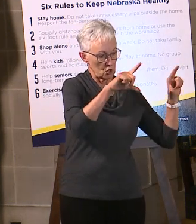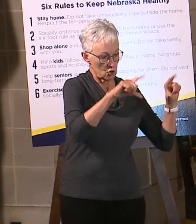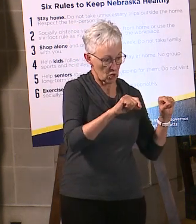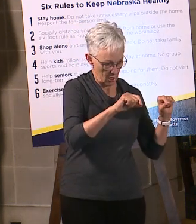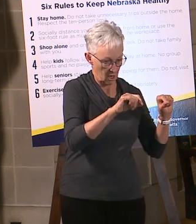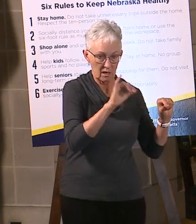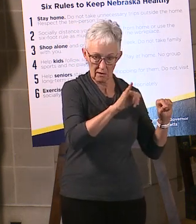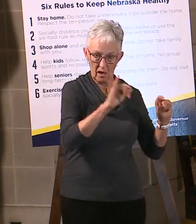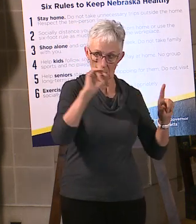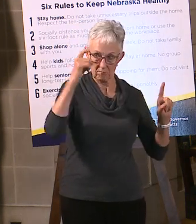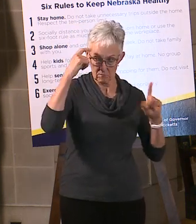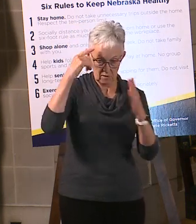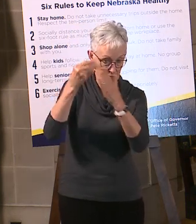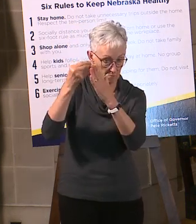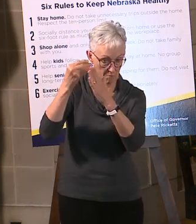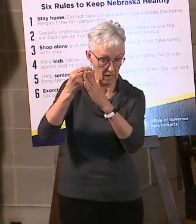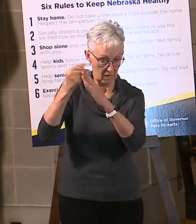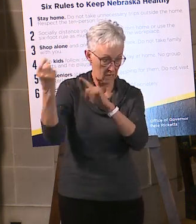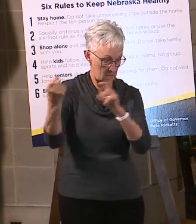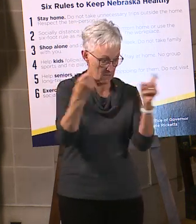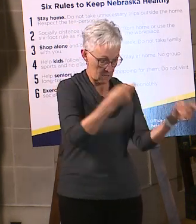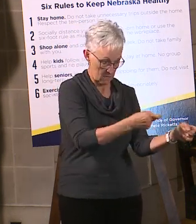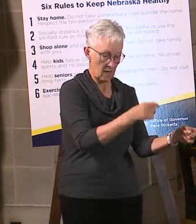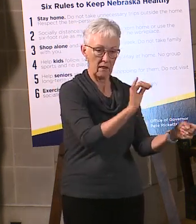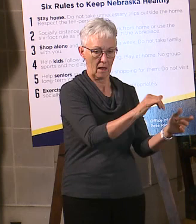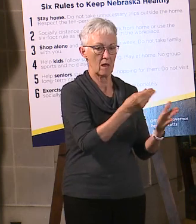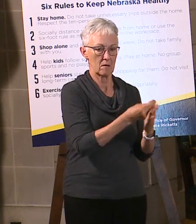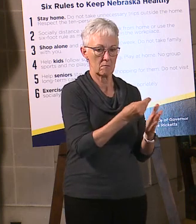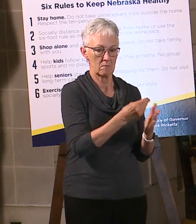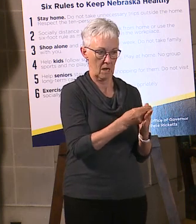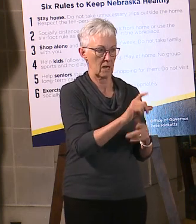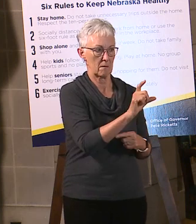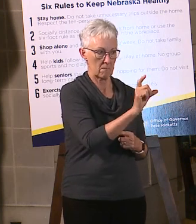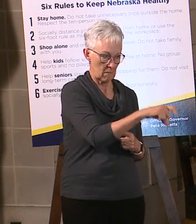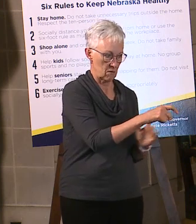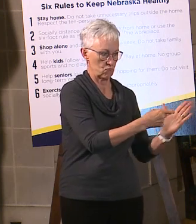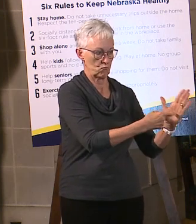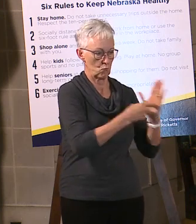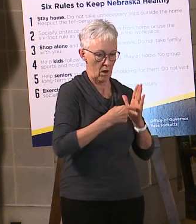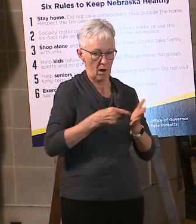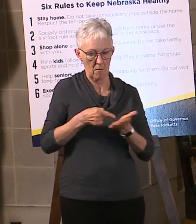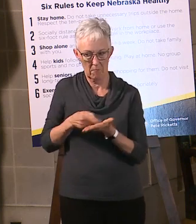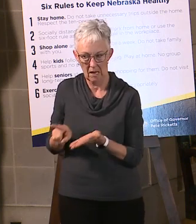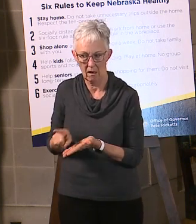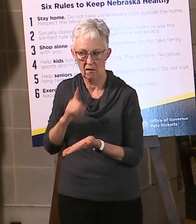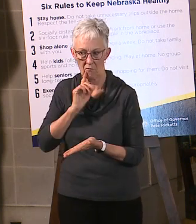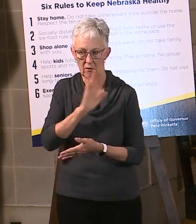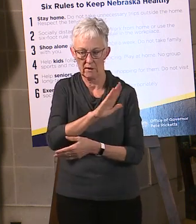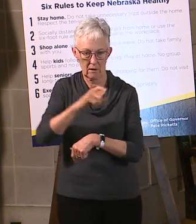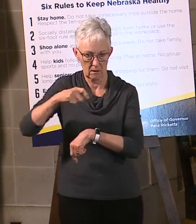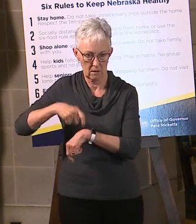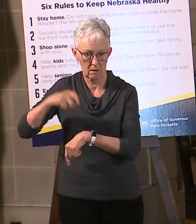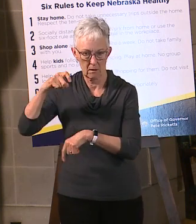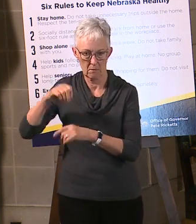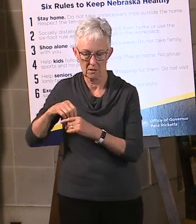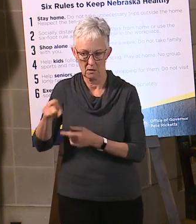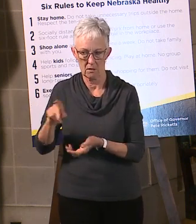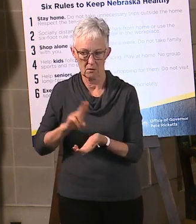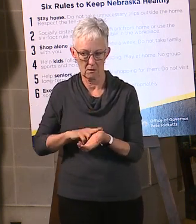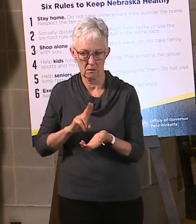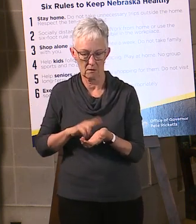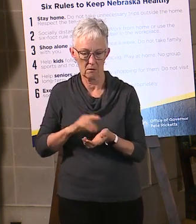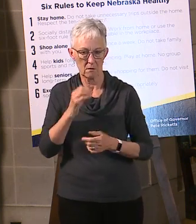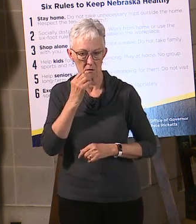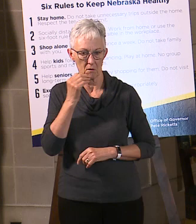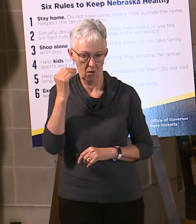resources, that they have to use those resources then to pay for their services under Medicaid makes sense. We can certainly run that down and find out what